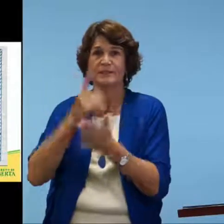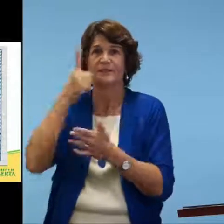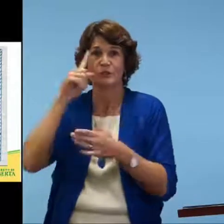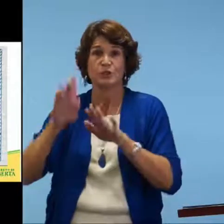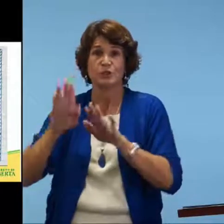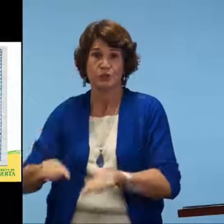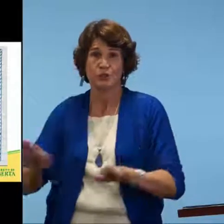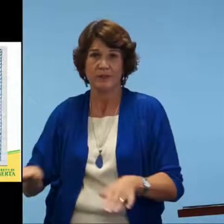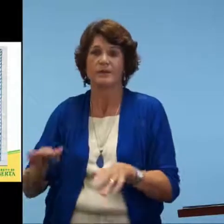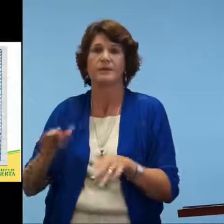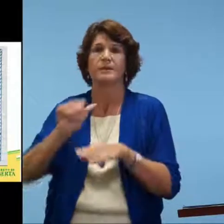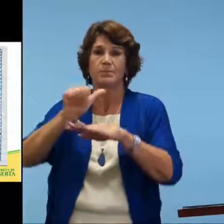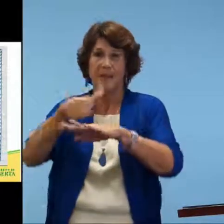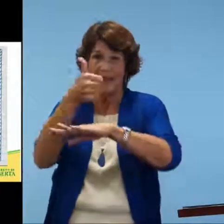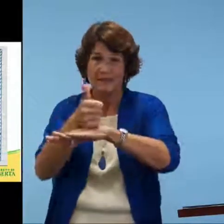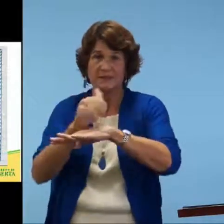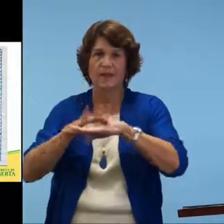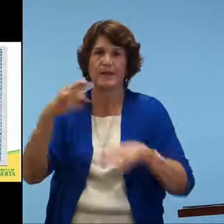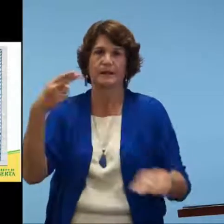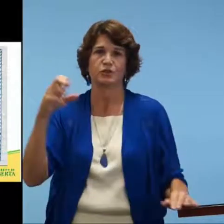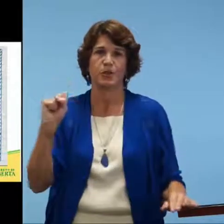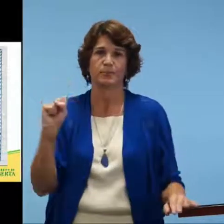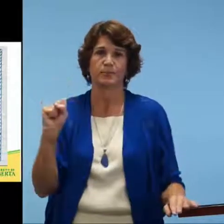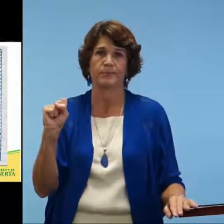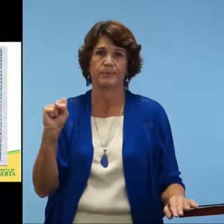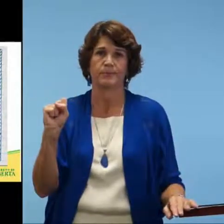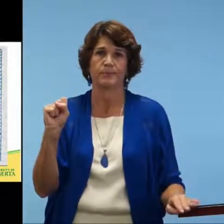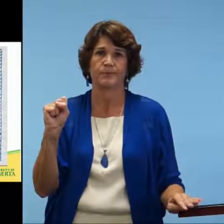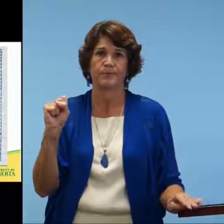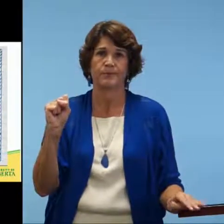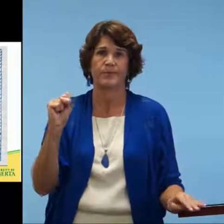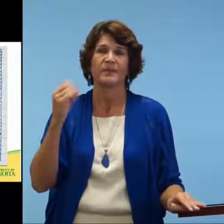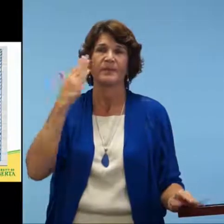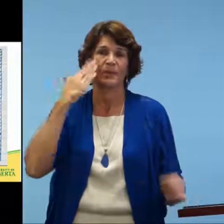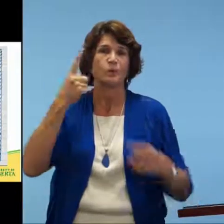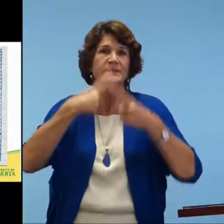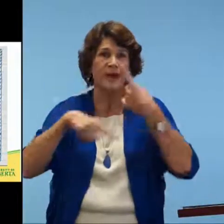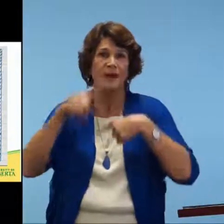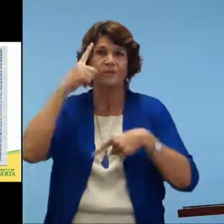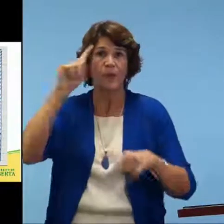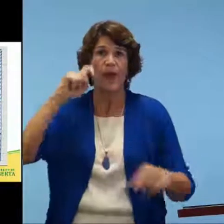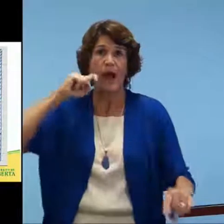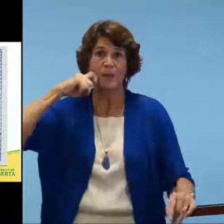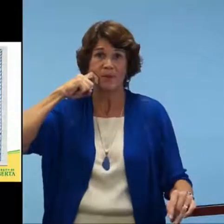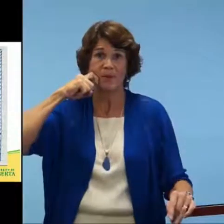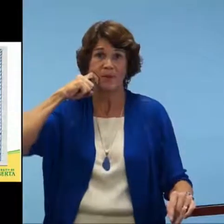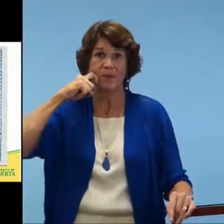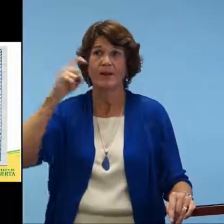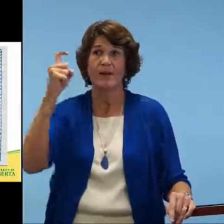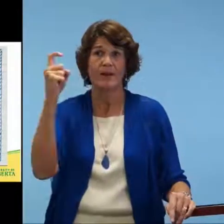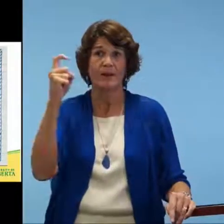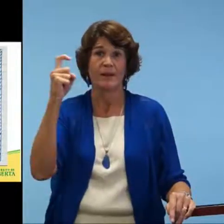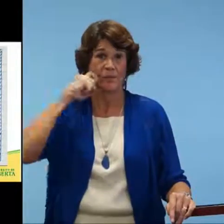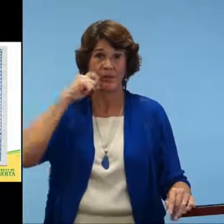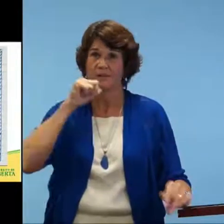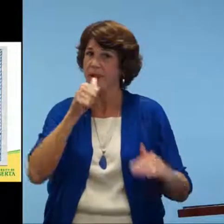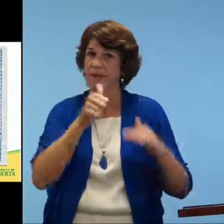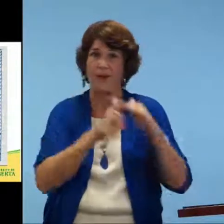law. And it's a picture dictionary based on handshapes. But it works in the very same way. So do they know the sign for Apple?